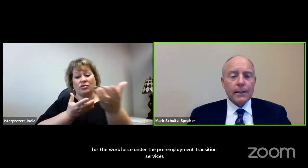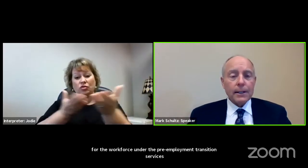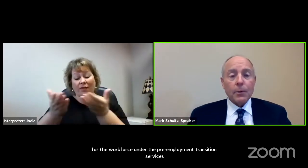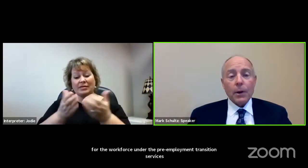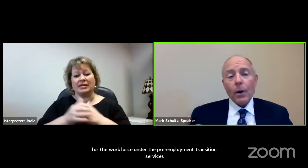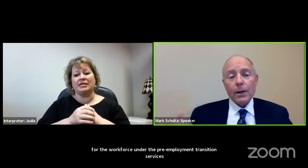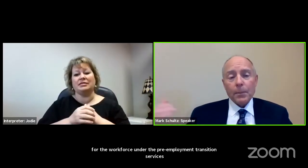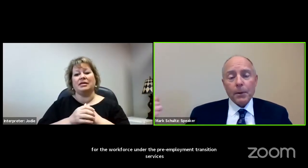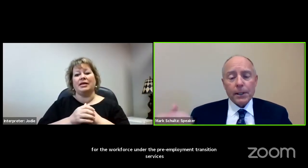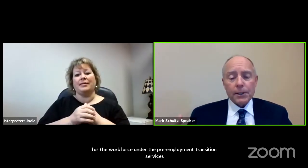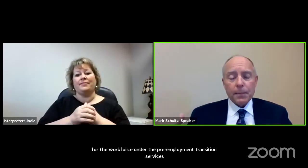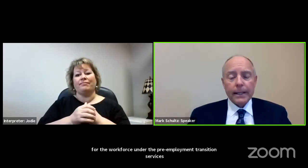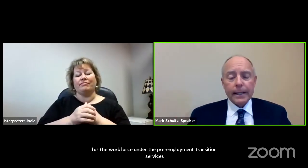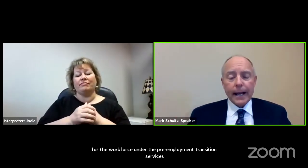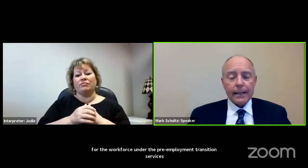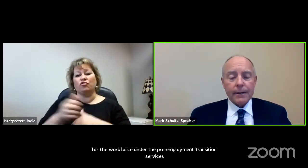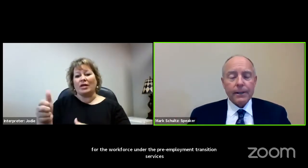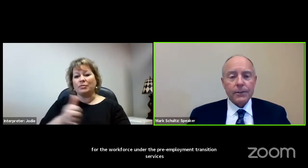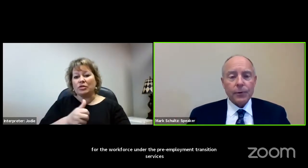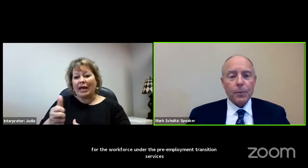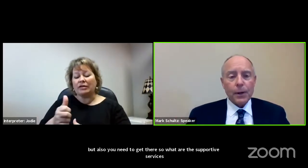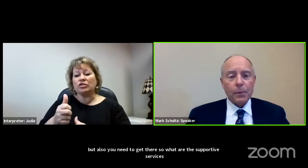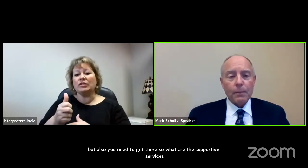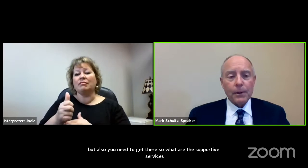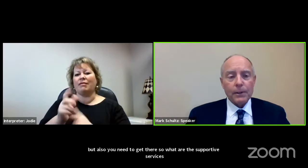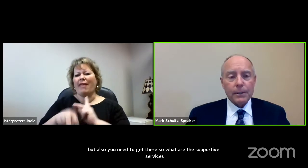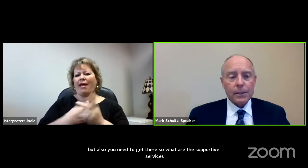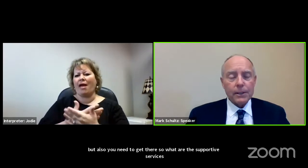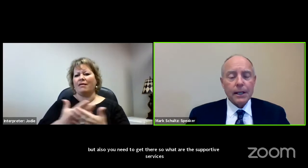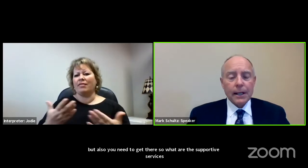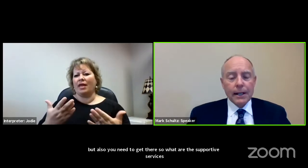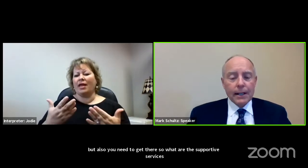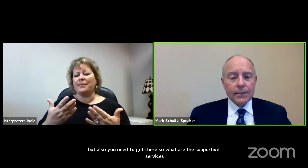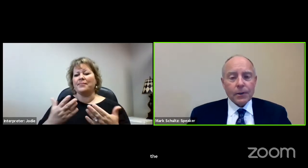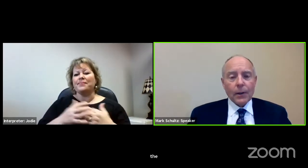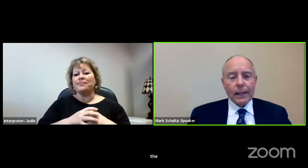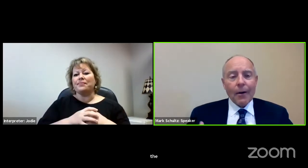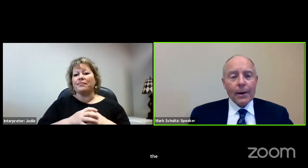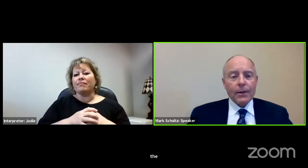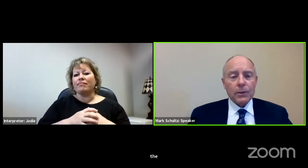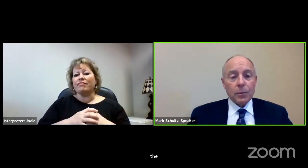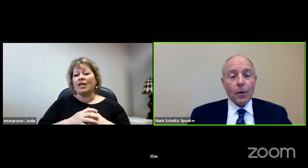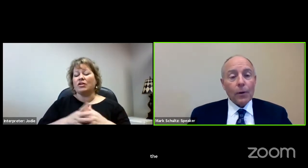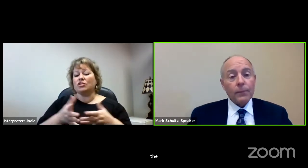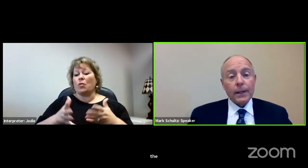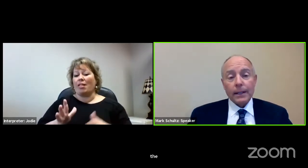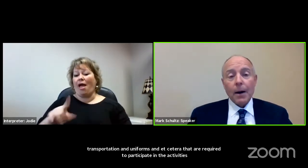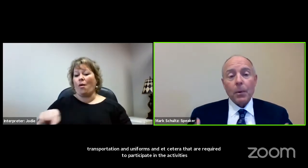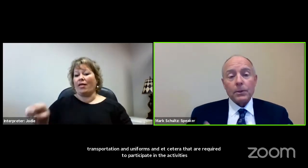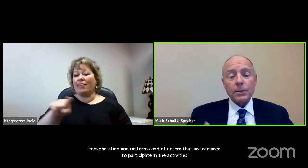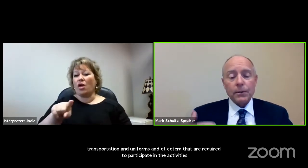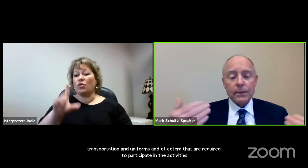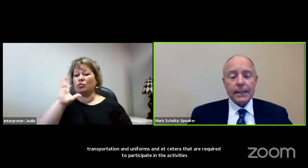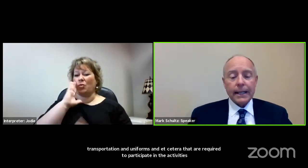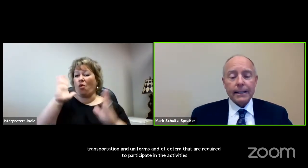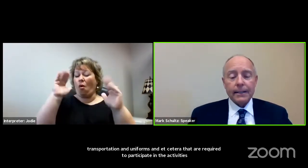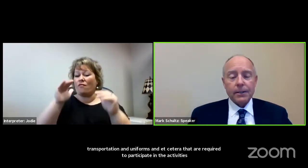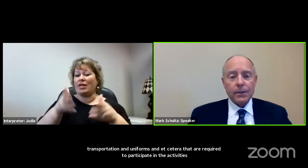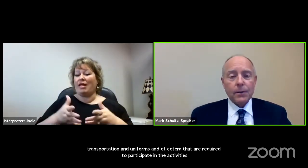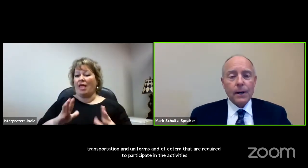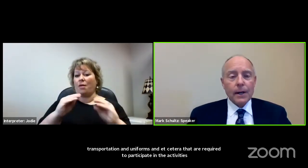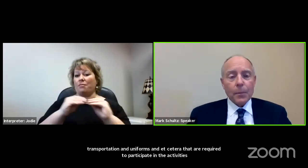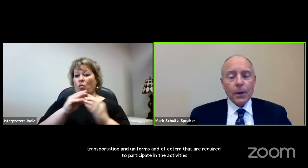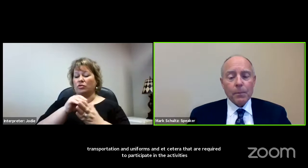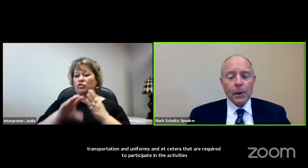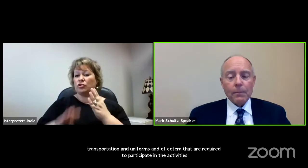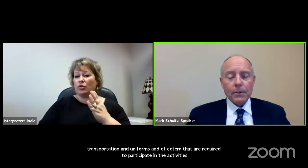etc., that are required to participate in the activities for pre-employment transition? And so allowing those will hopefully allow more students to get